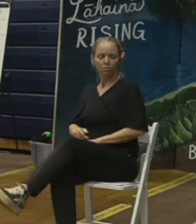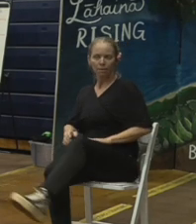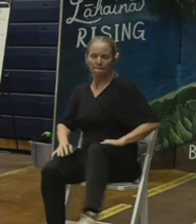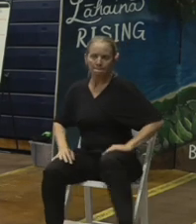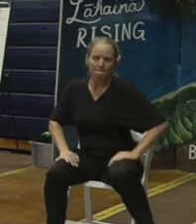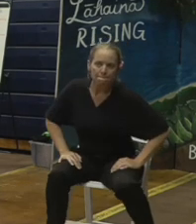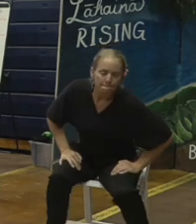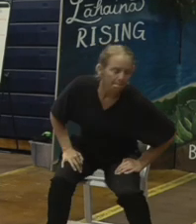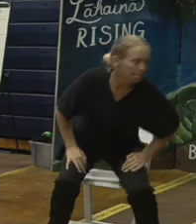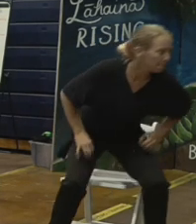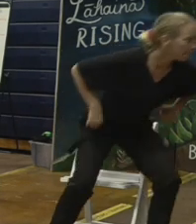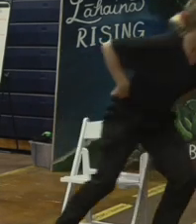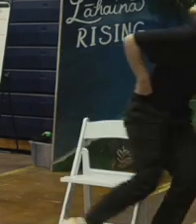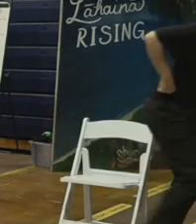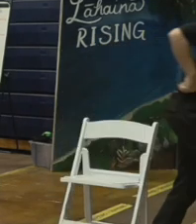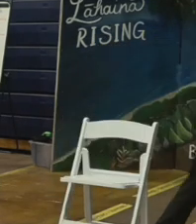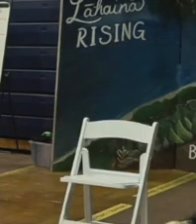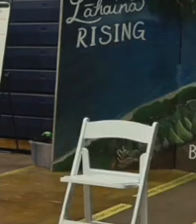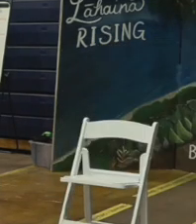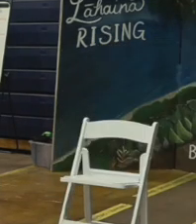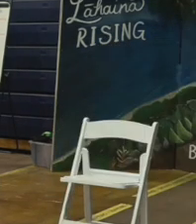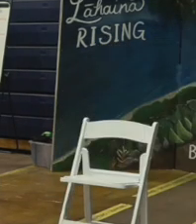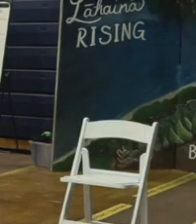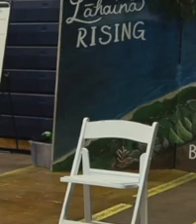okay he was here